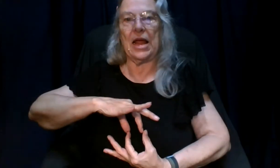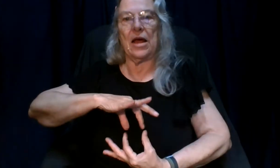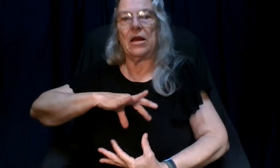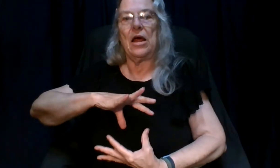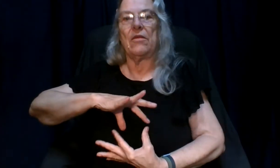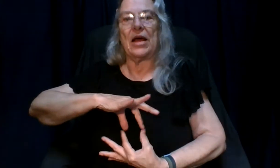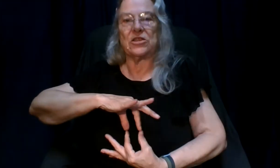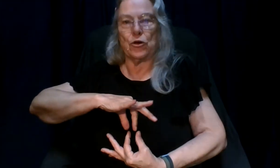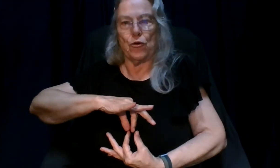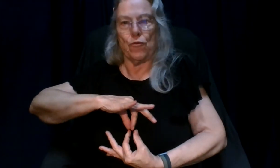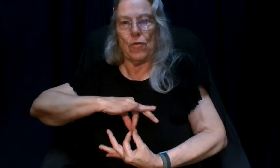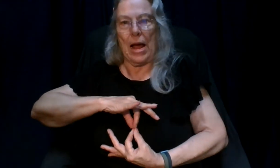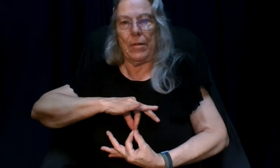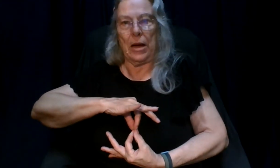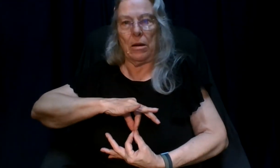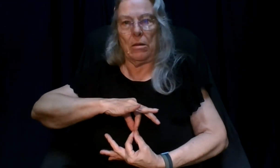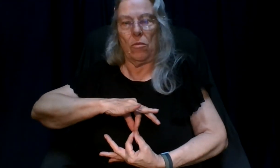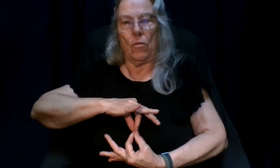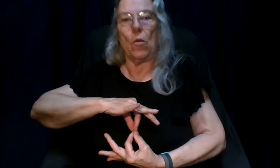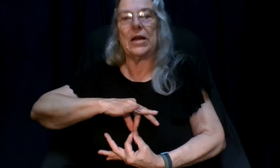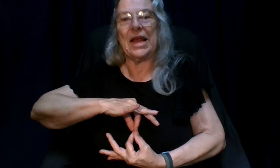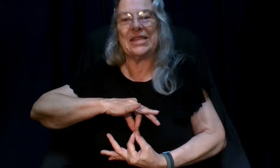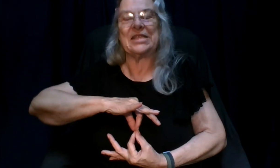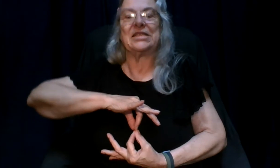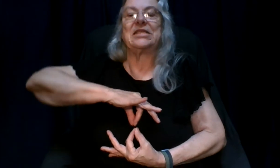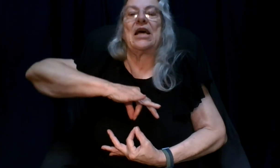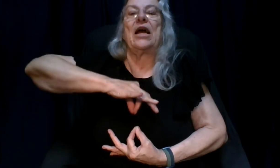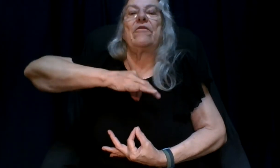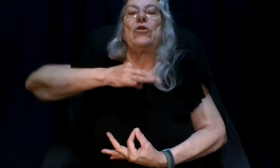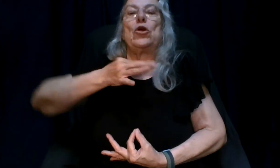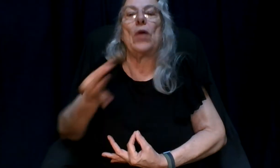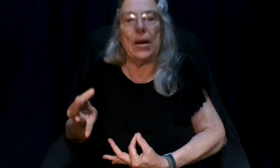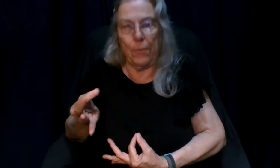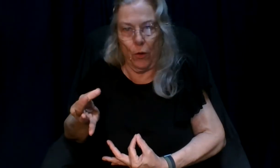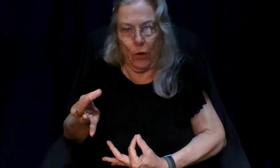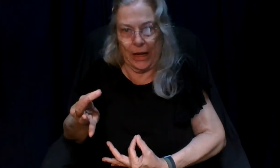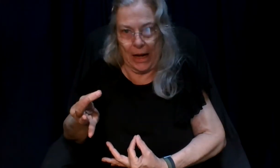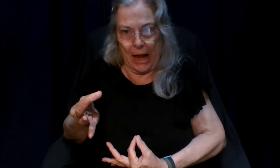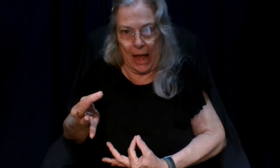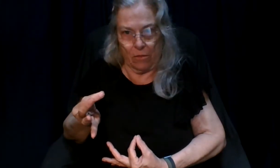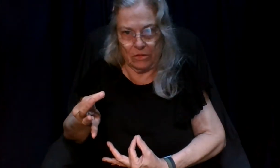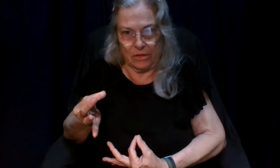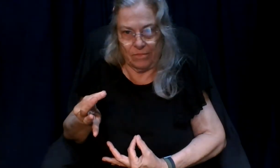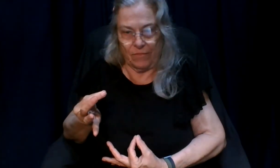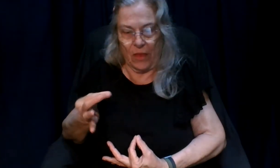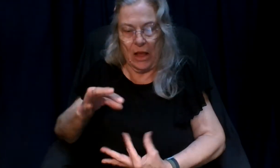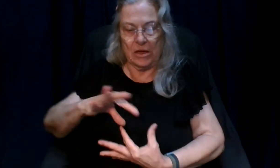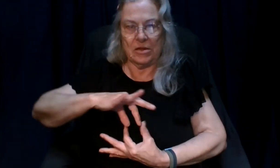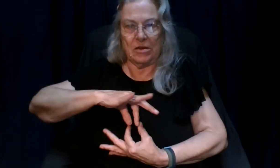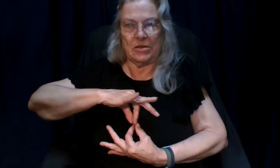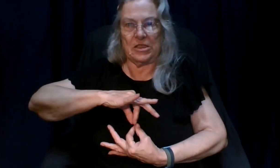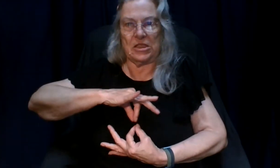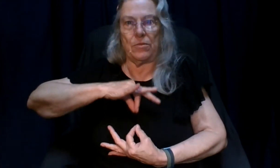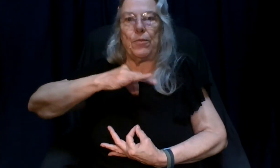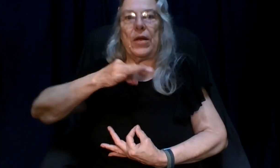that's grabbing what is inside of you and pulling it out spirit